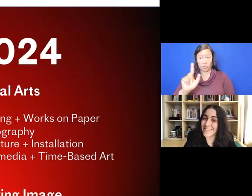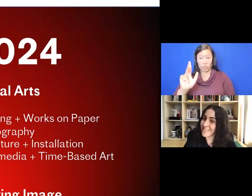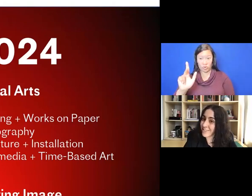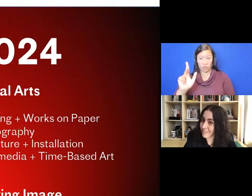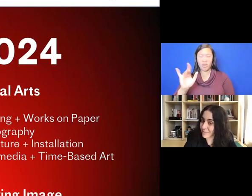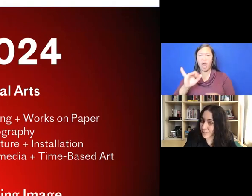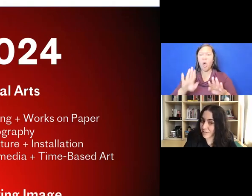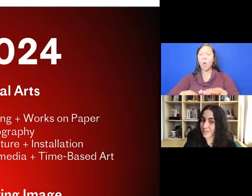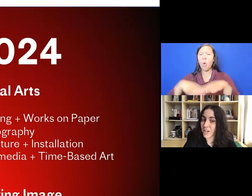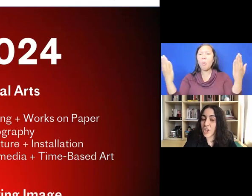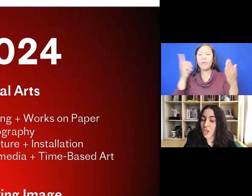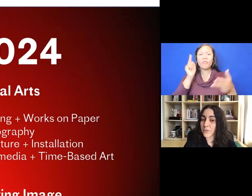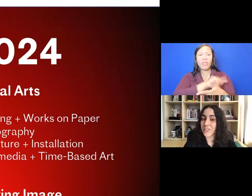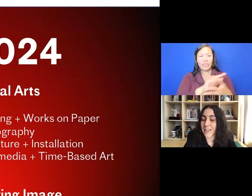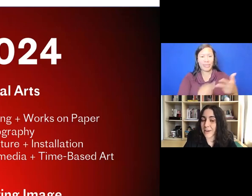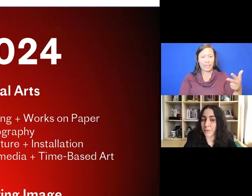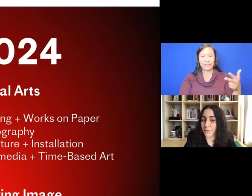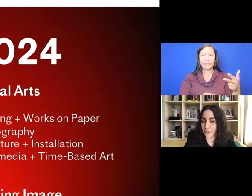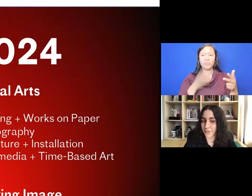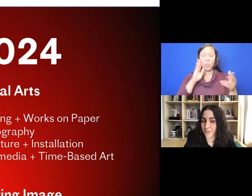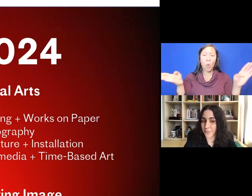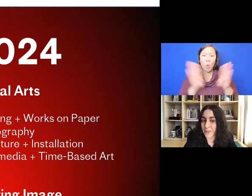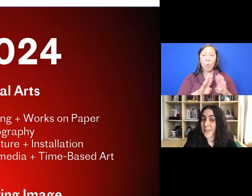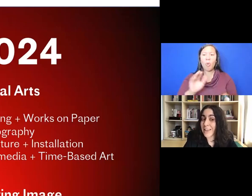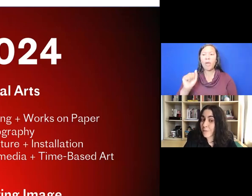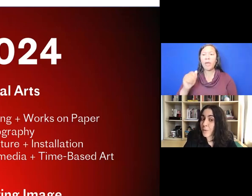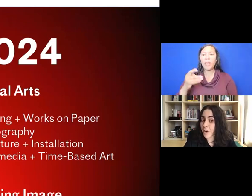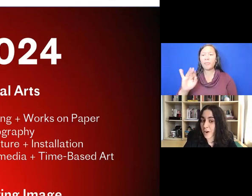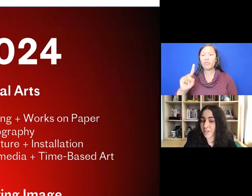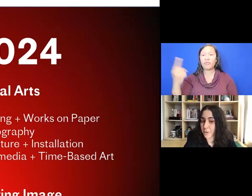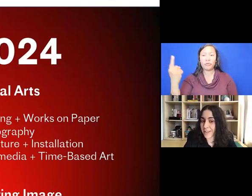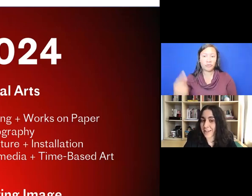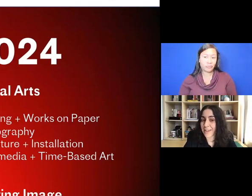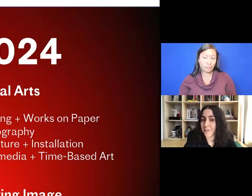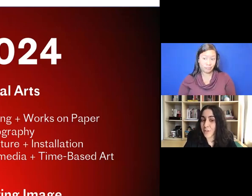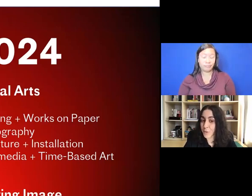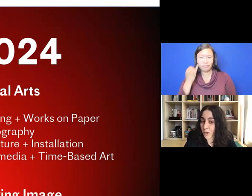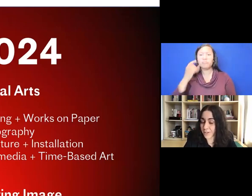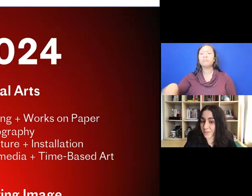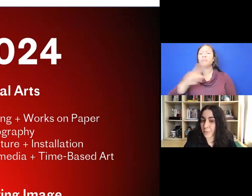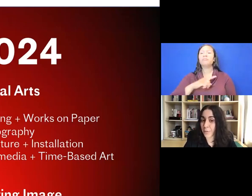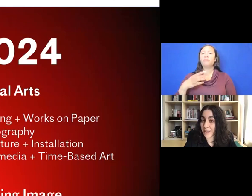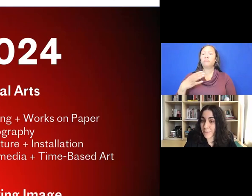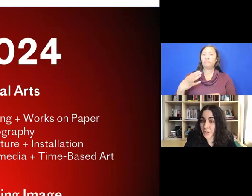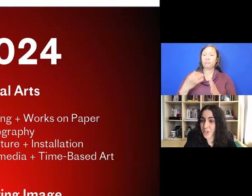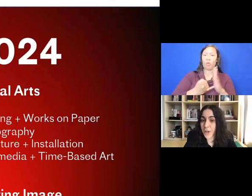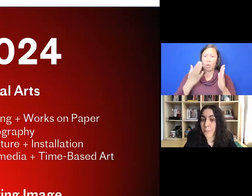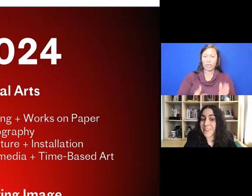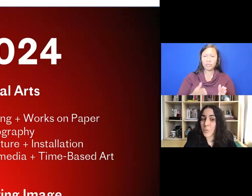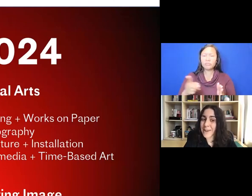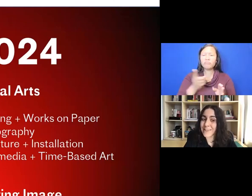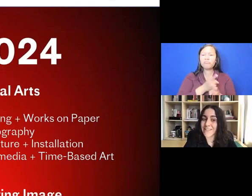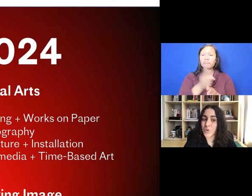open to these disciplines, closes April 1st. If you are an artist working in visual arts or moving image,